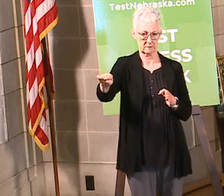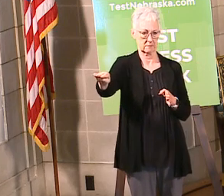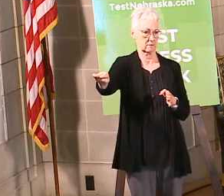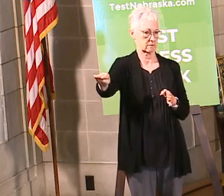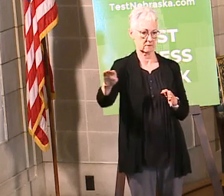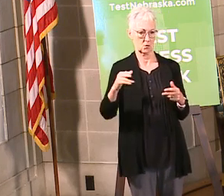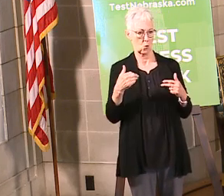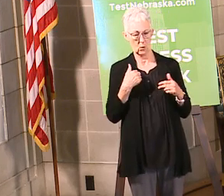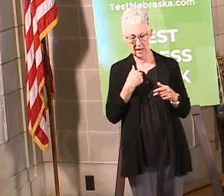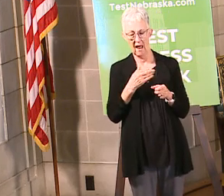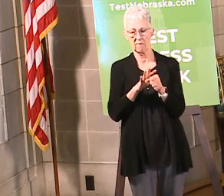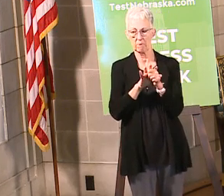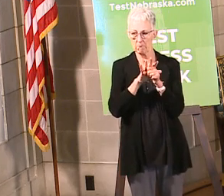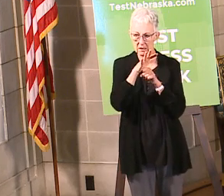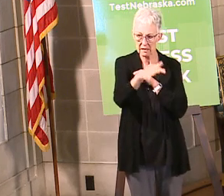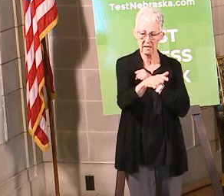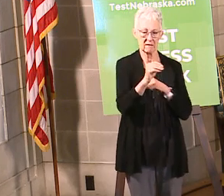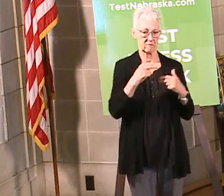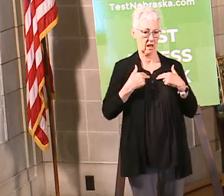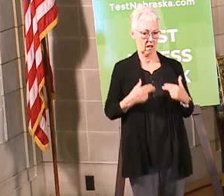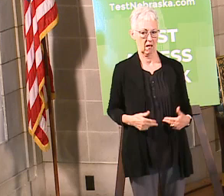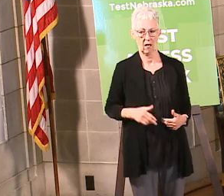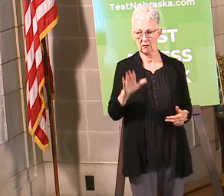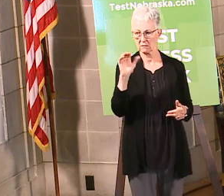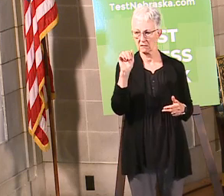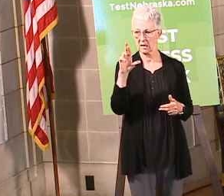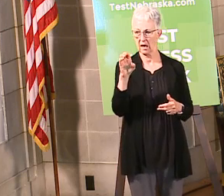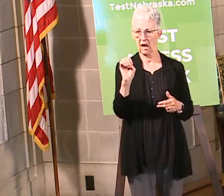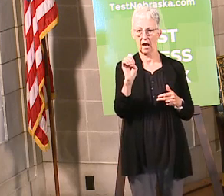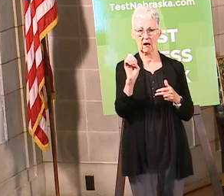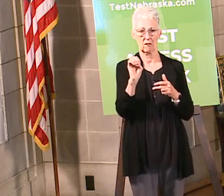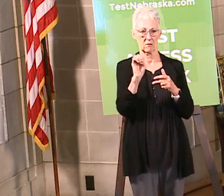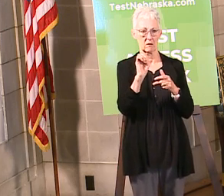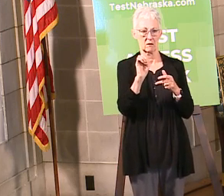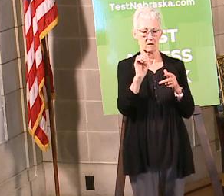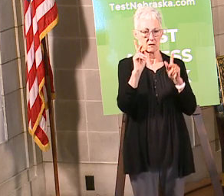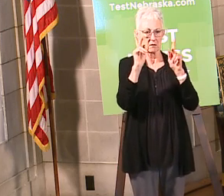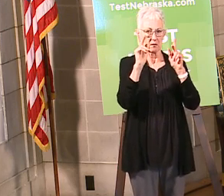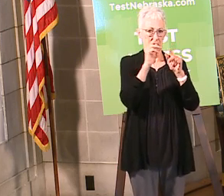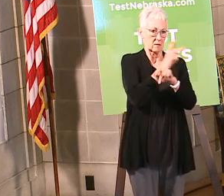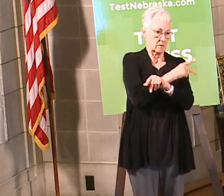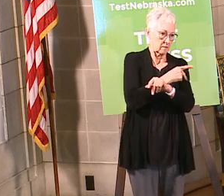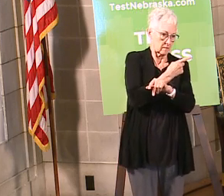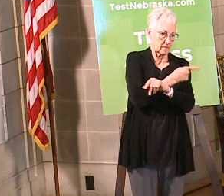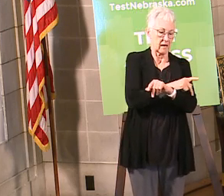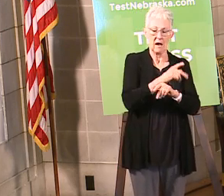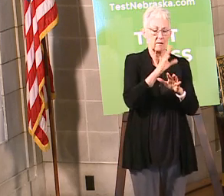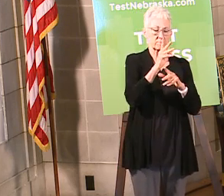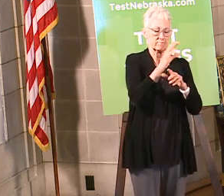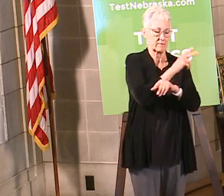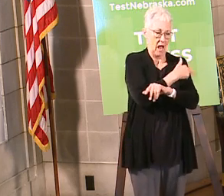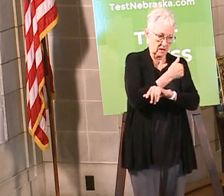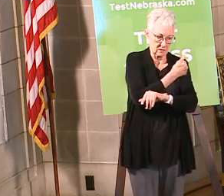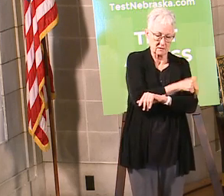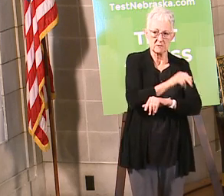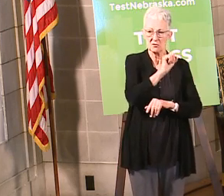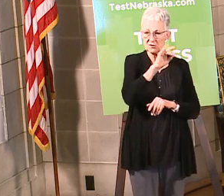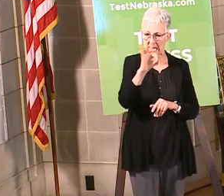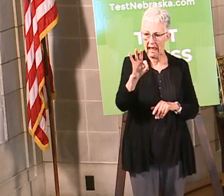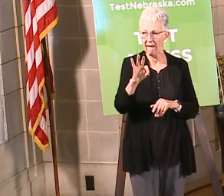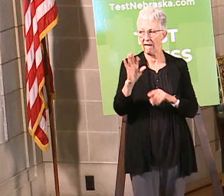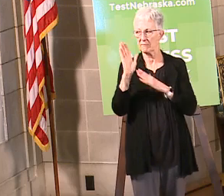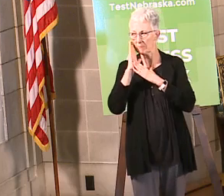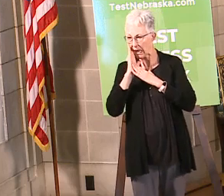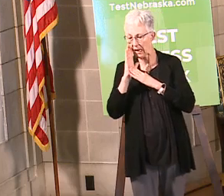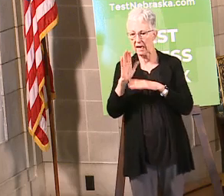We have maintained our health care resources throughout all this and I can only thank all the hospital